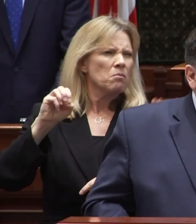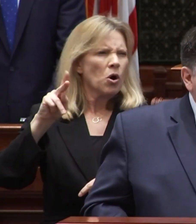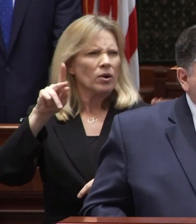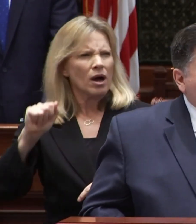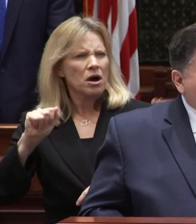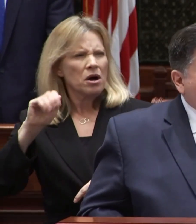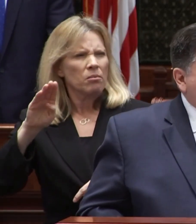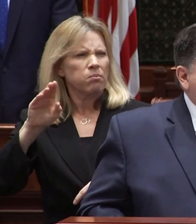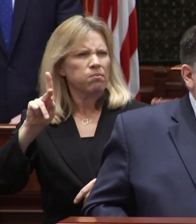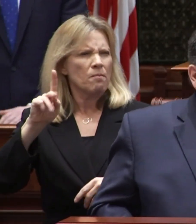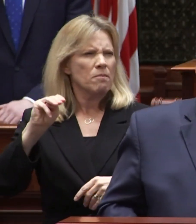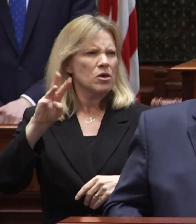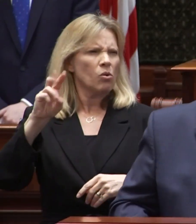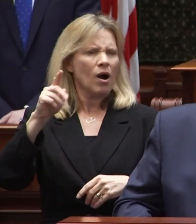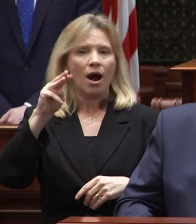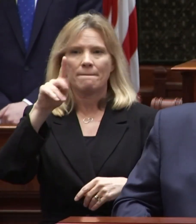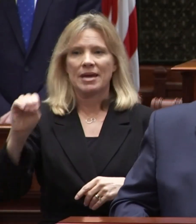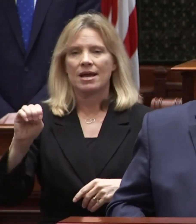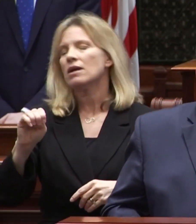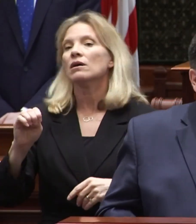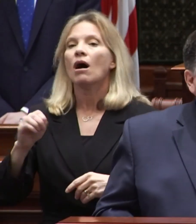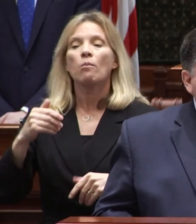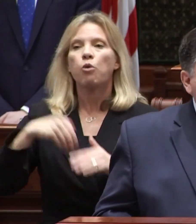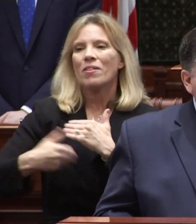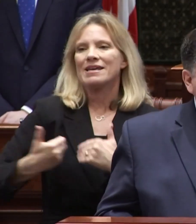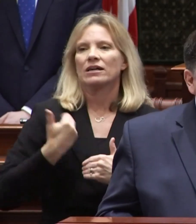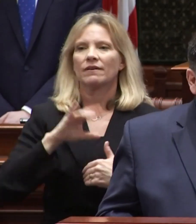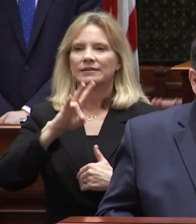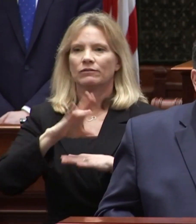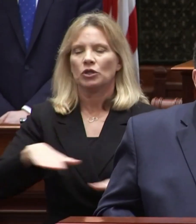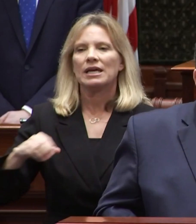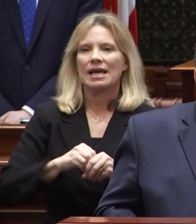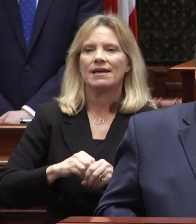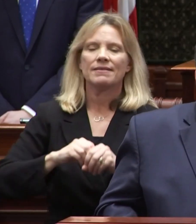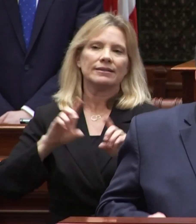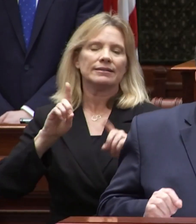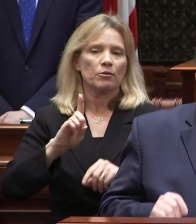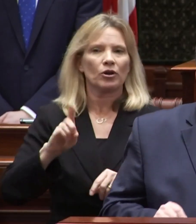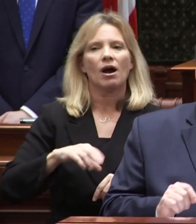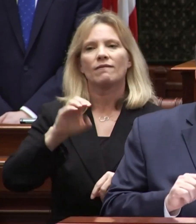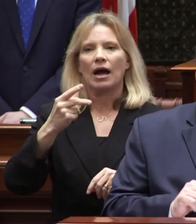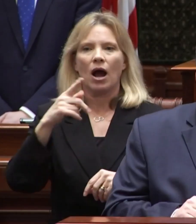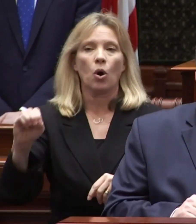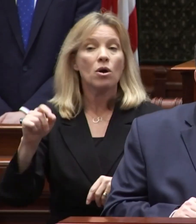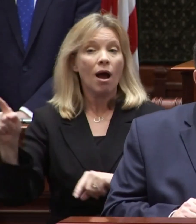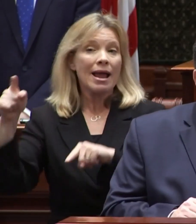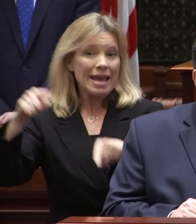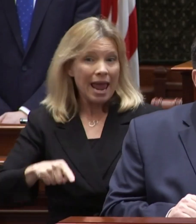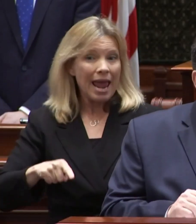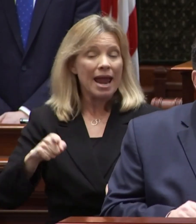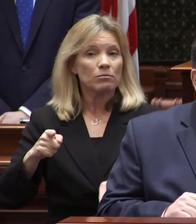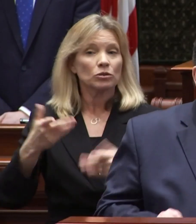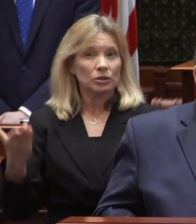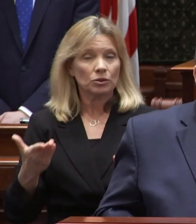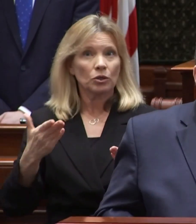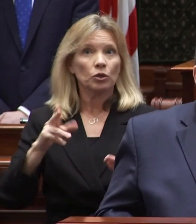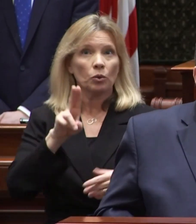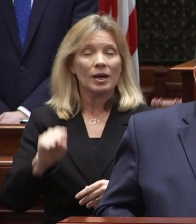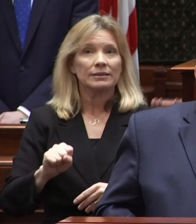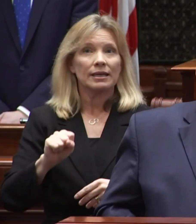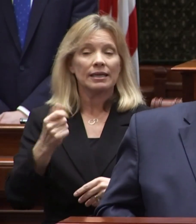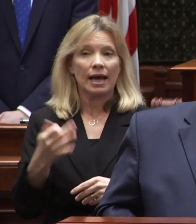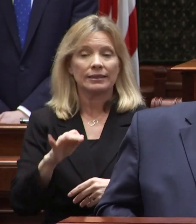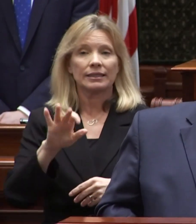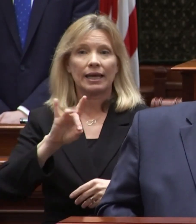born the youngest of seven children in the democratic republic of congo mboka came to the united states in 1989